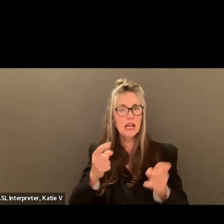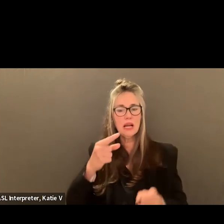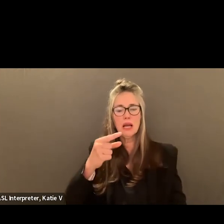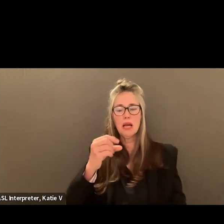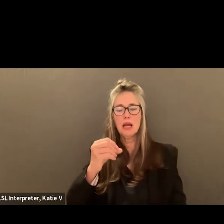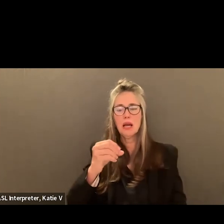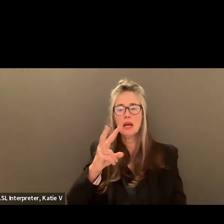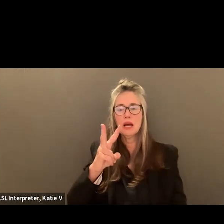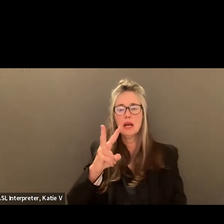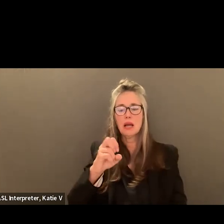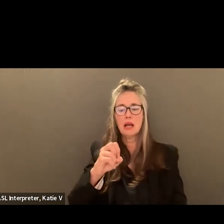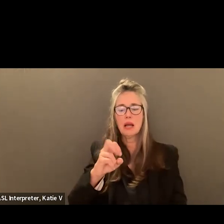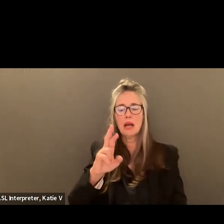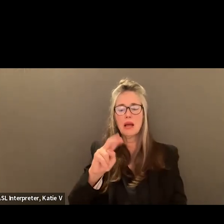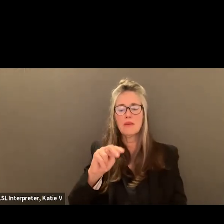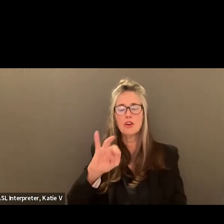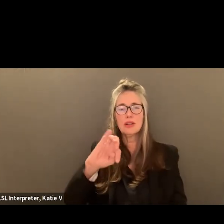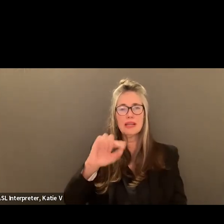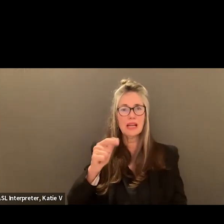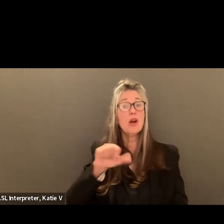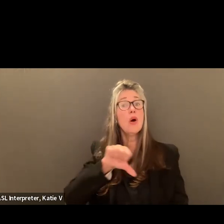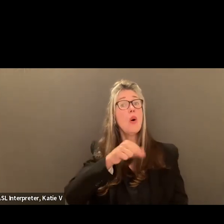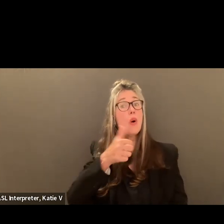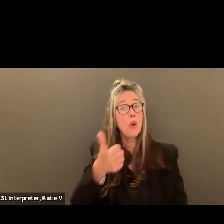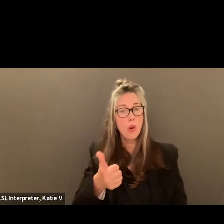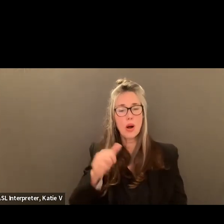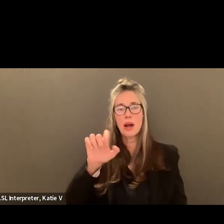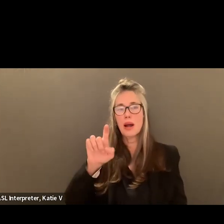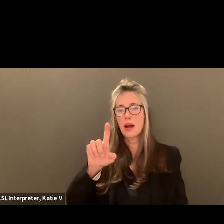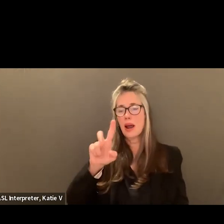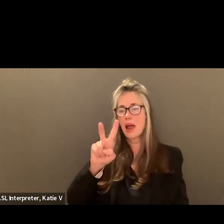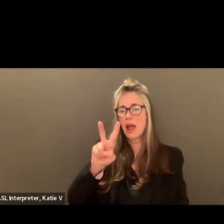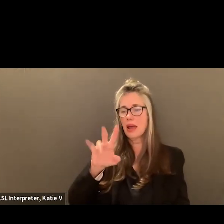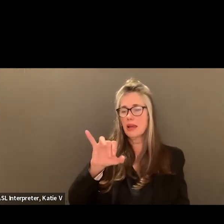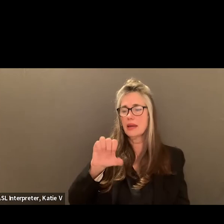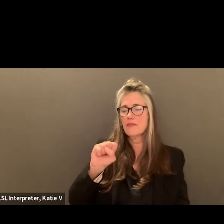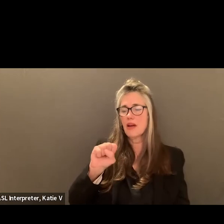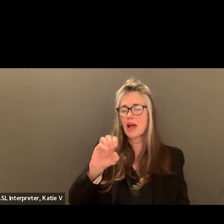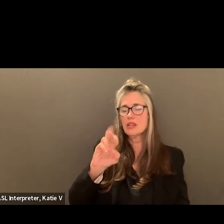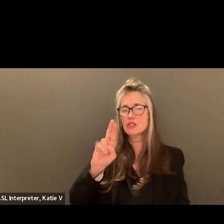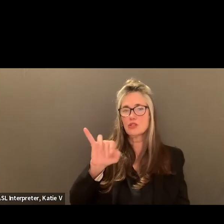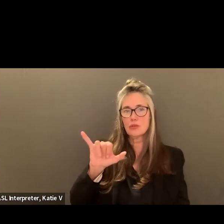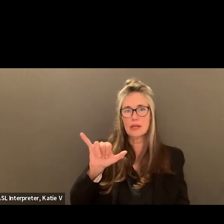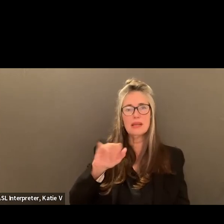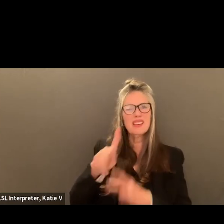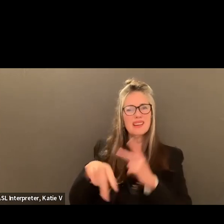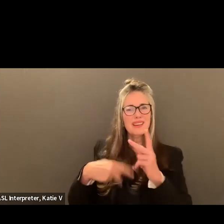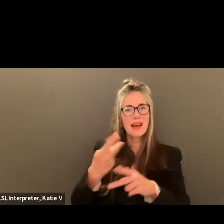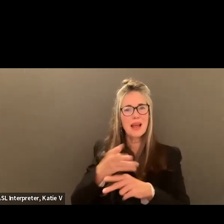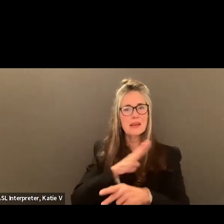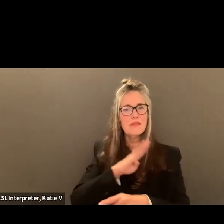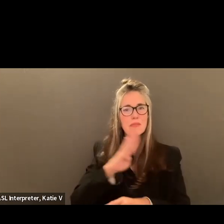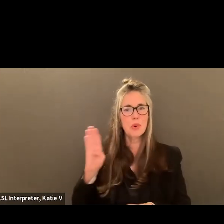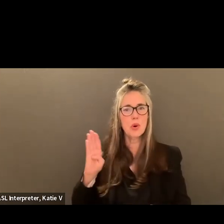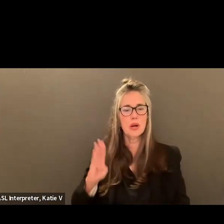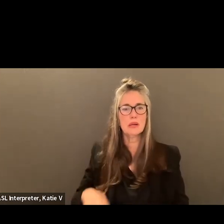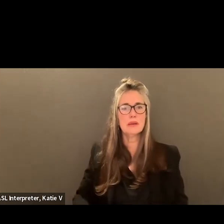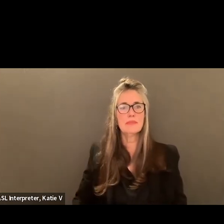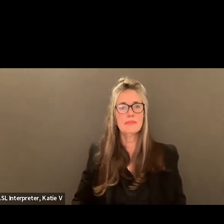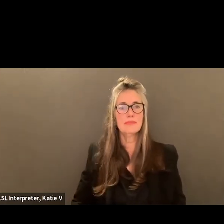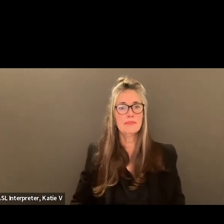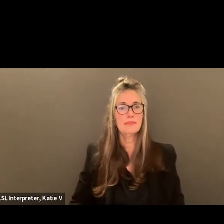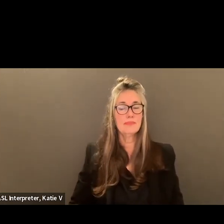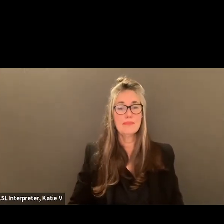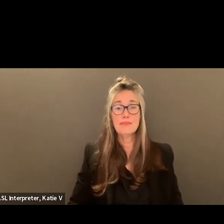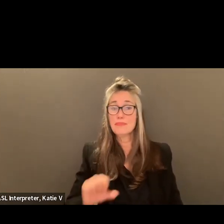So any governing or advisory board. Thank you. Okay. Anybody else on that one? Not on that one. was